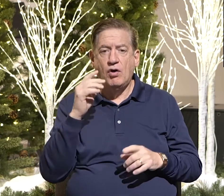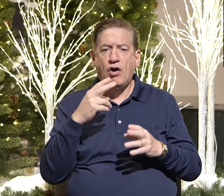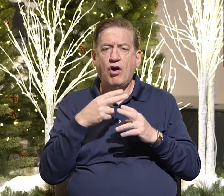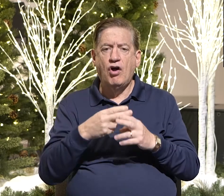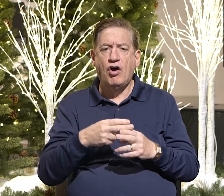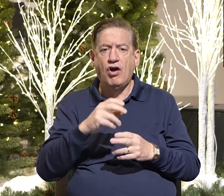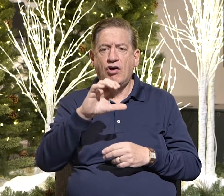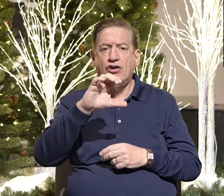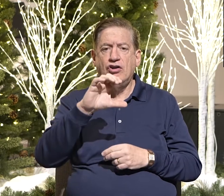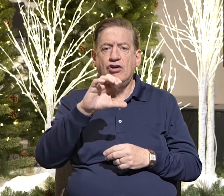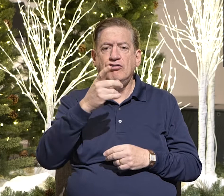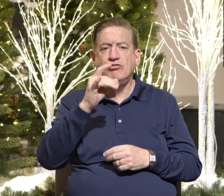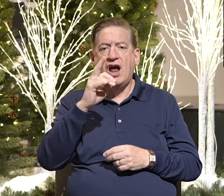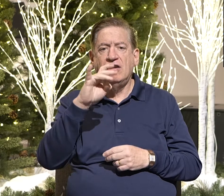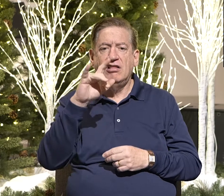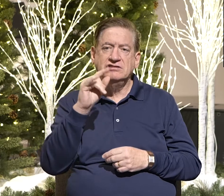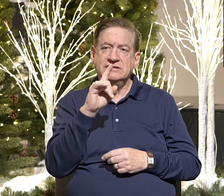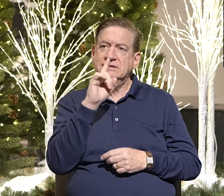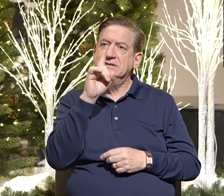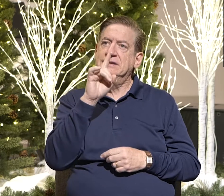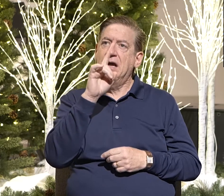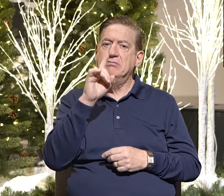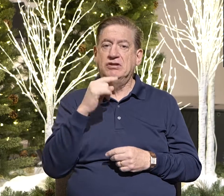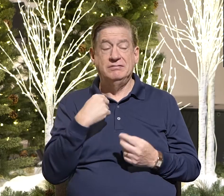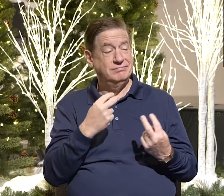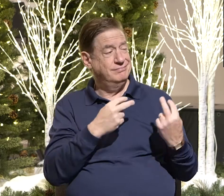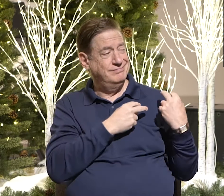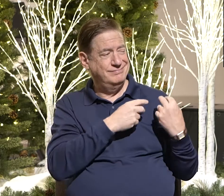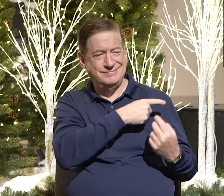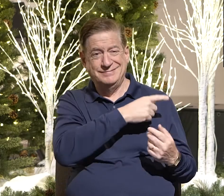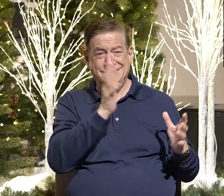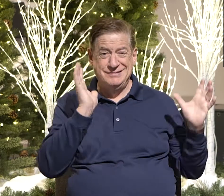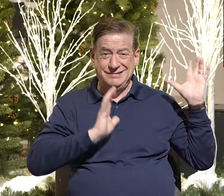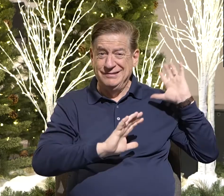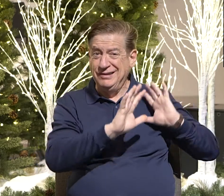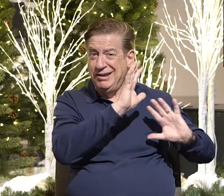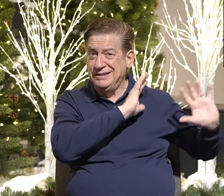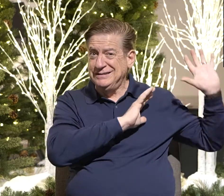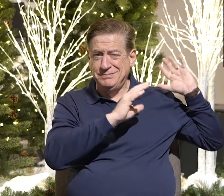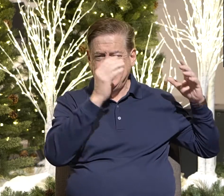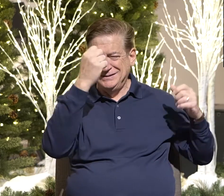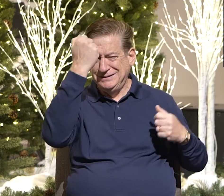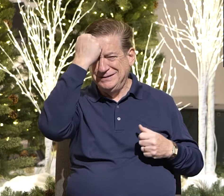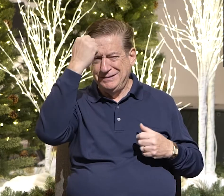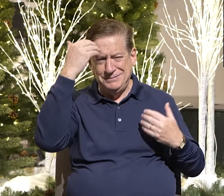chronological snobberies, where you look at the past and go, glad they're dumb because, you know, they lived a long time ago.